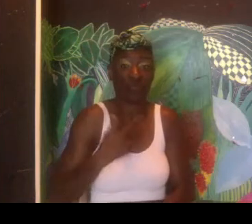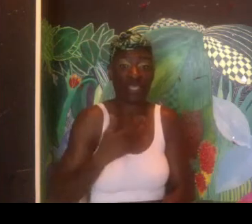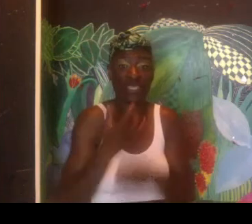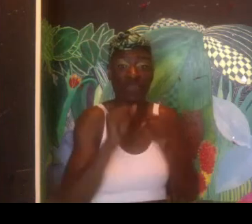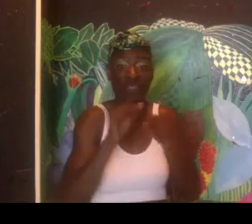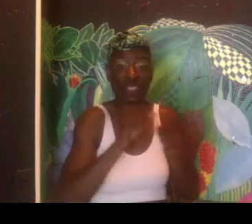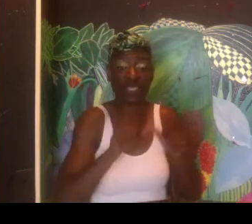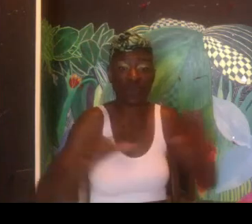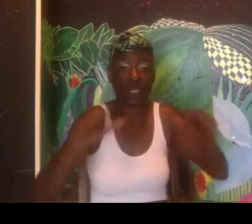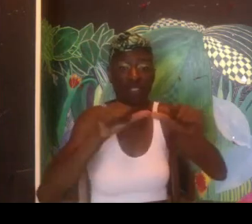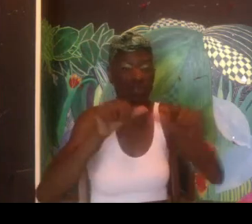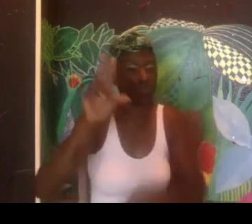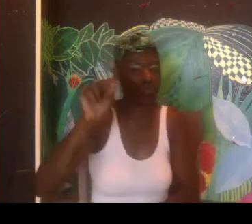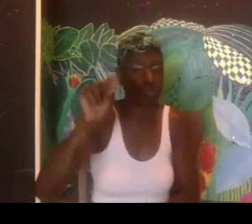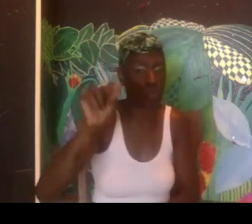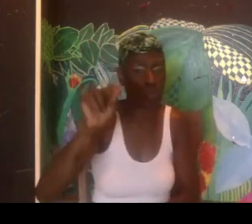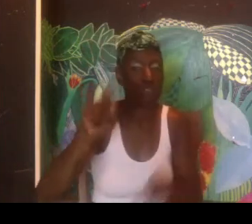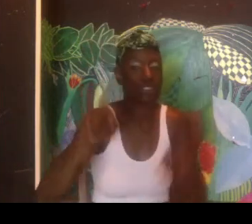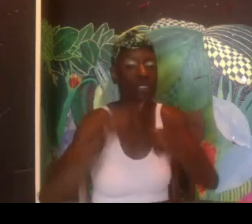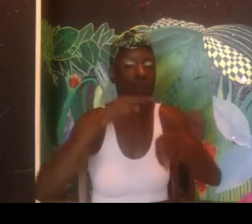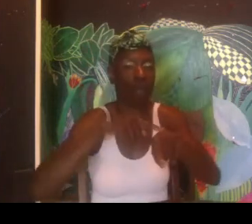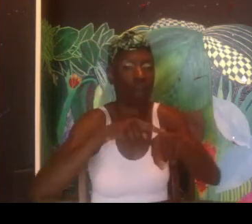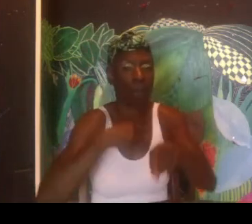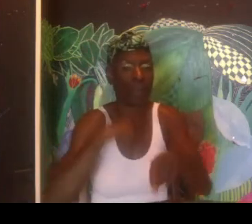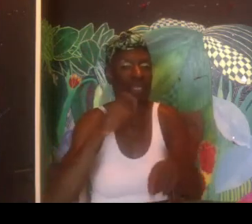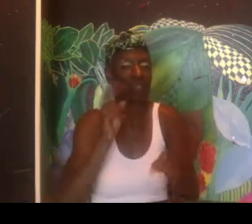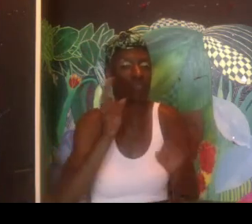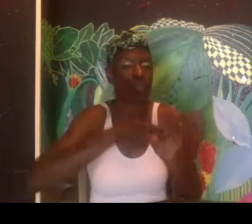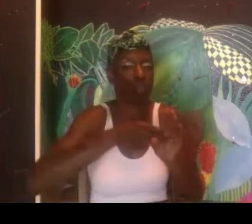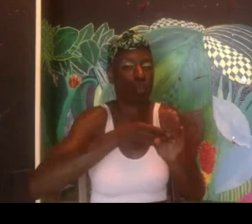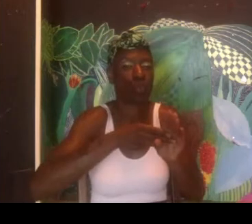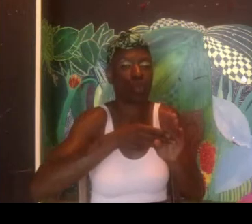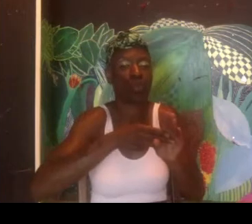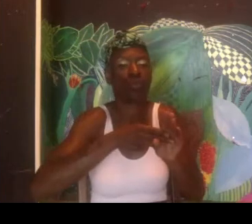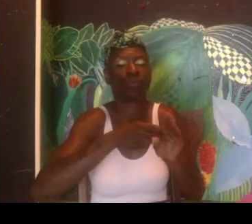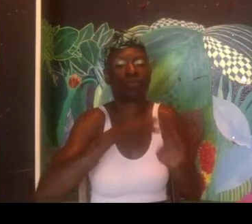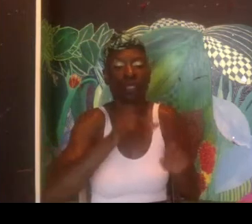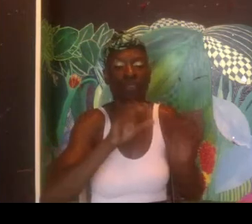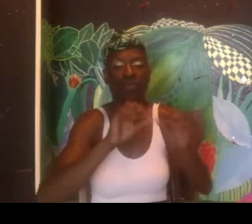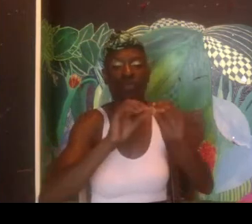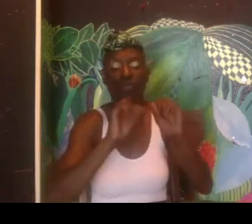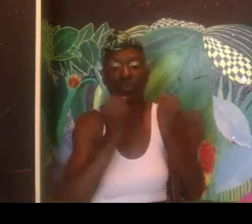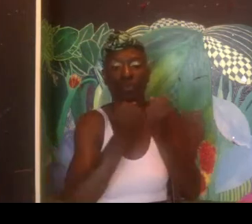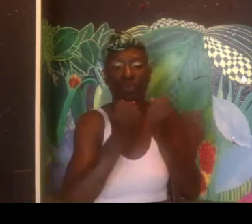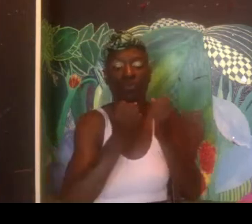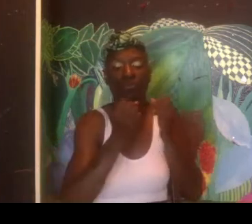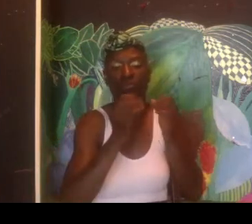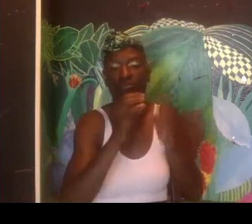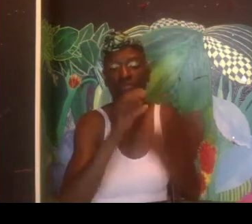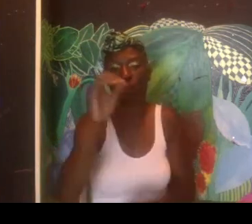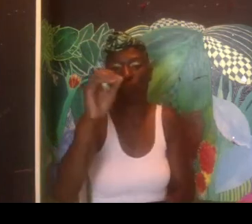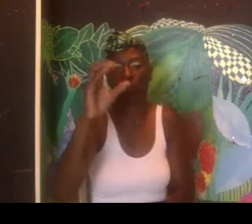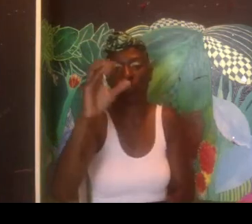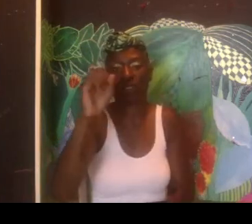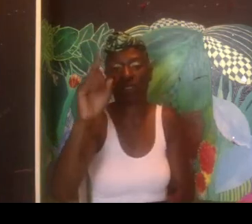And this was my first experience, but it didn't really feel like the safest of spaces for me. But